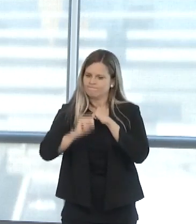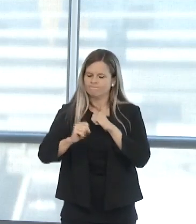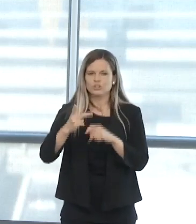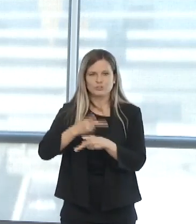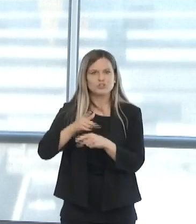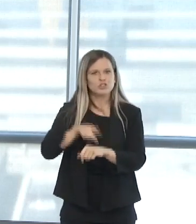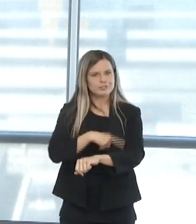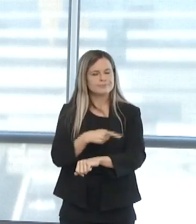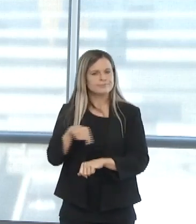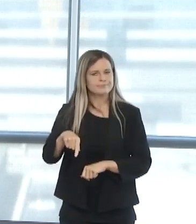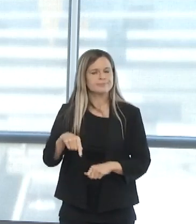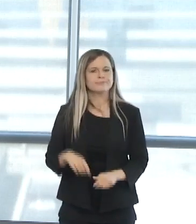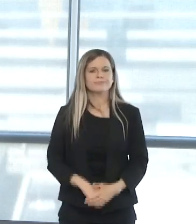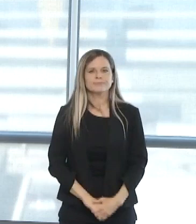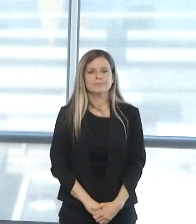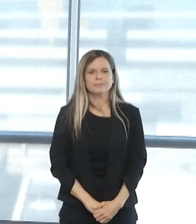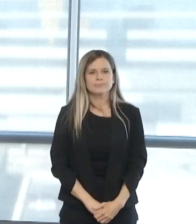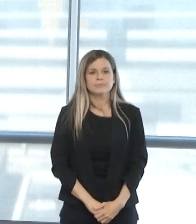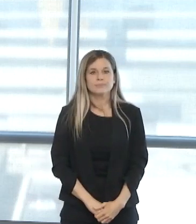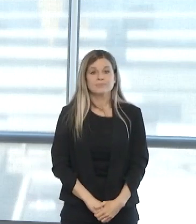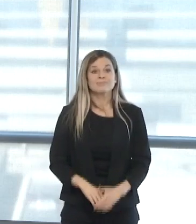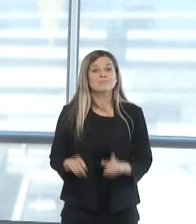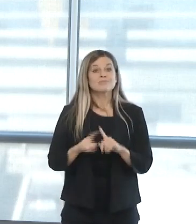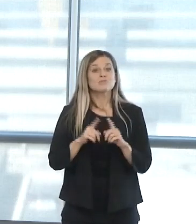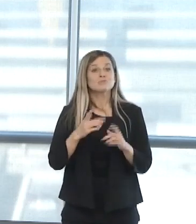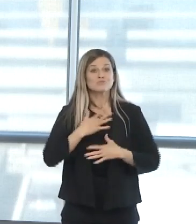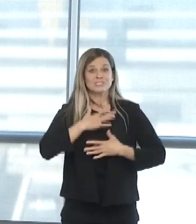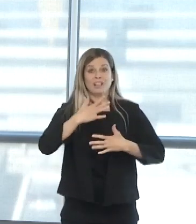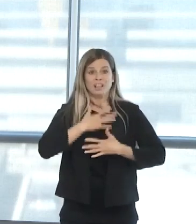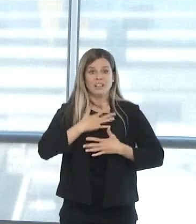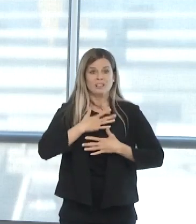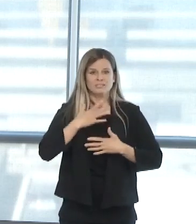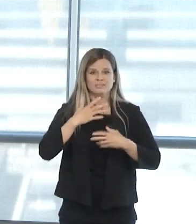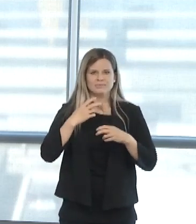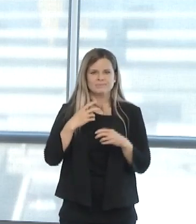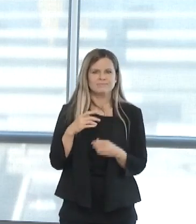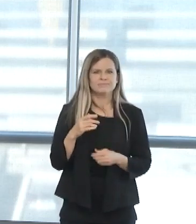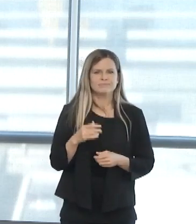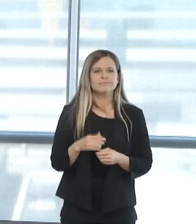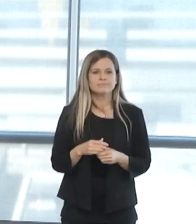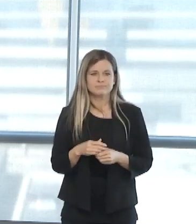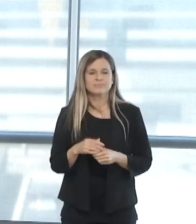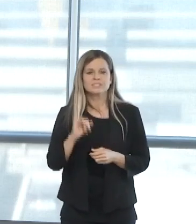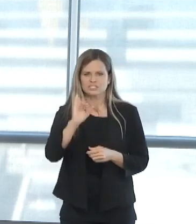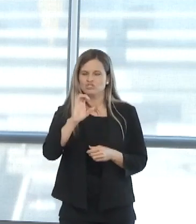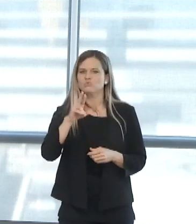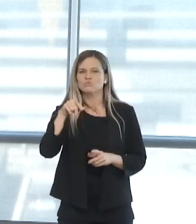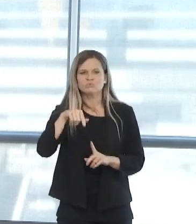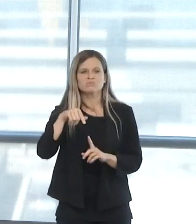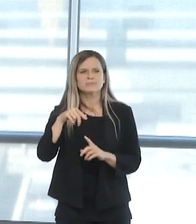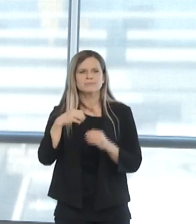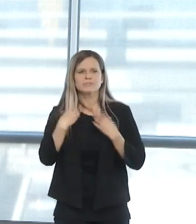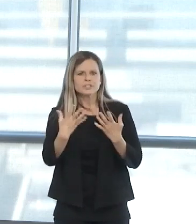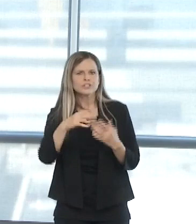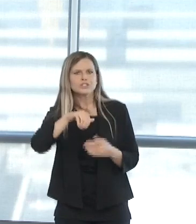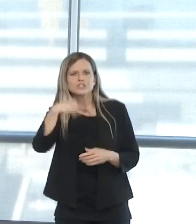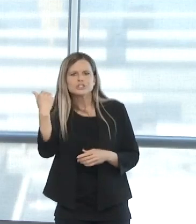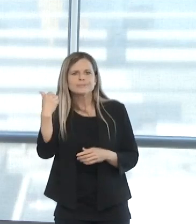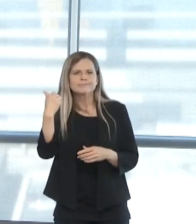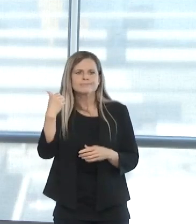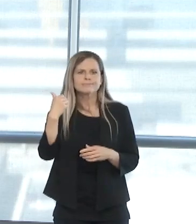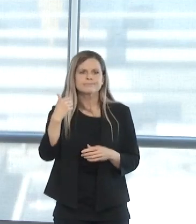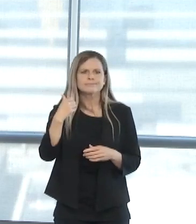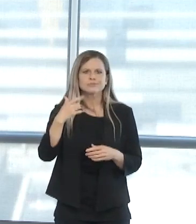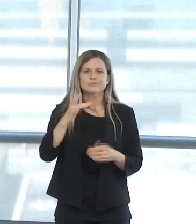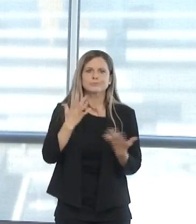part of the answer is, in addition to breathing, the intensive care is needed to provide support for other vital organs, for the